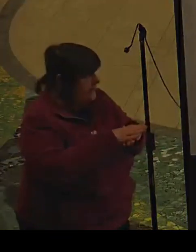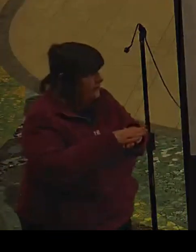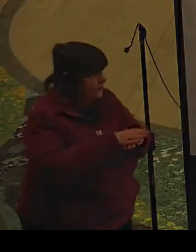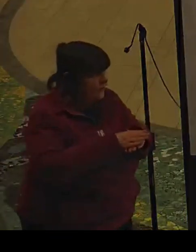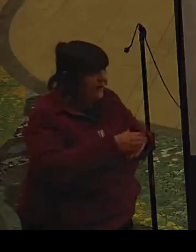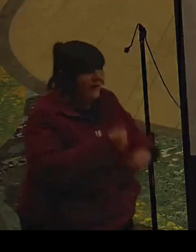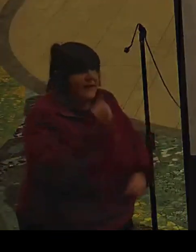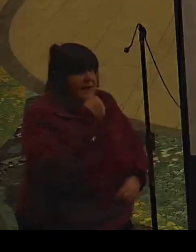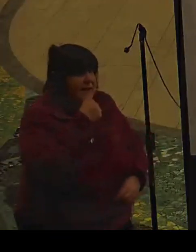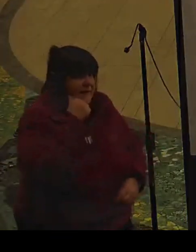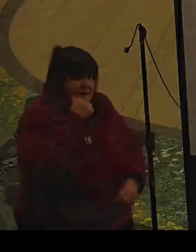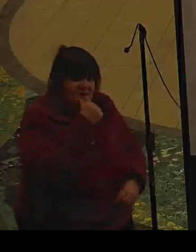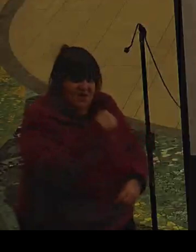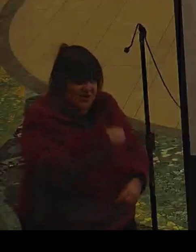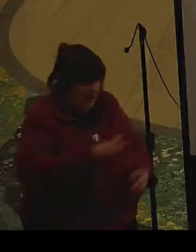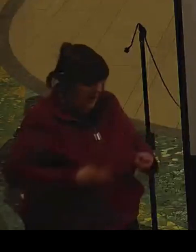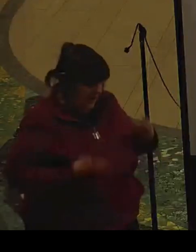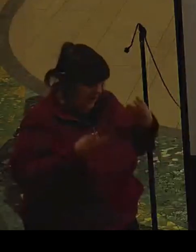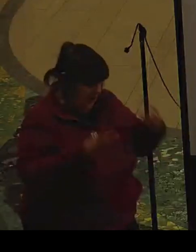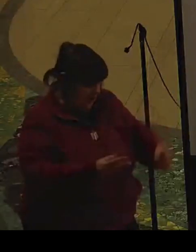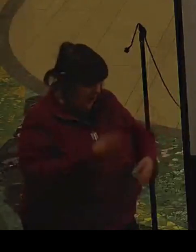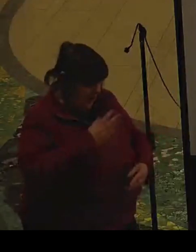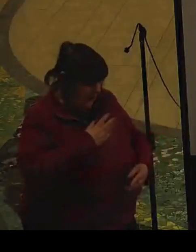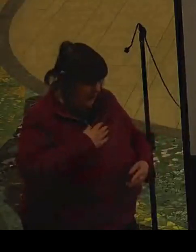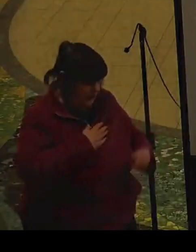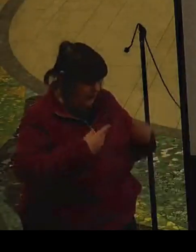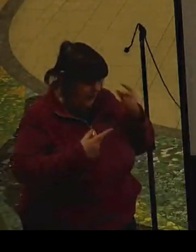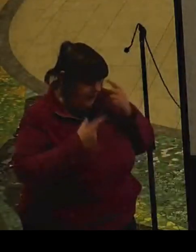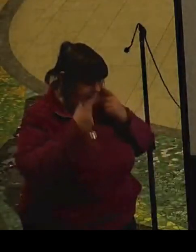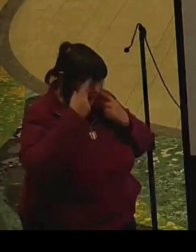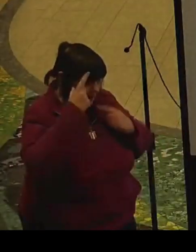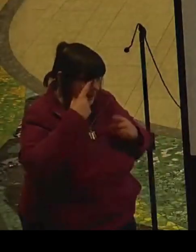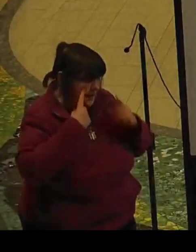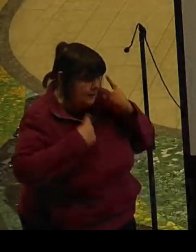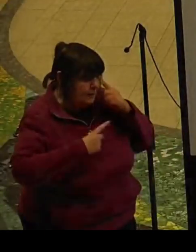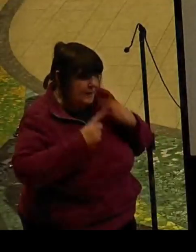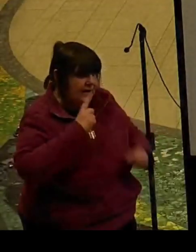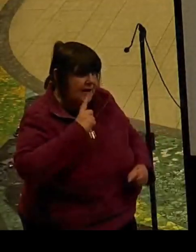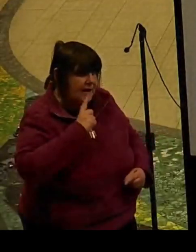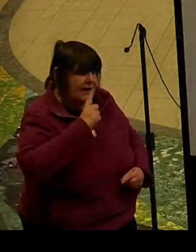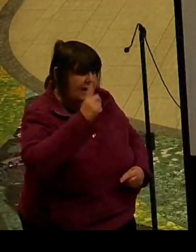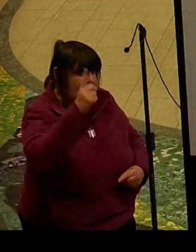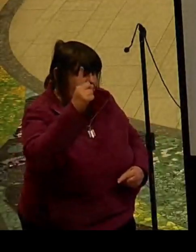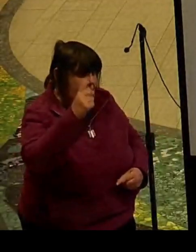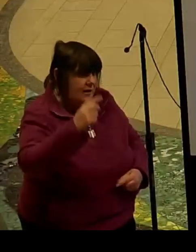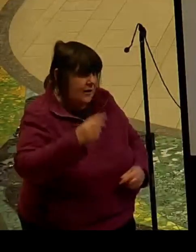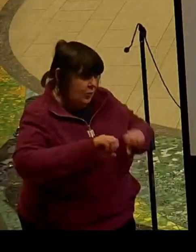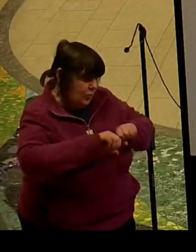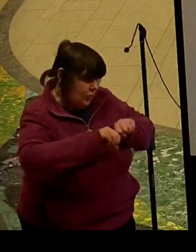Crying not just those who kill are